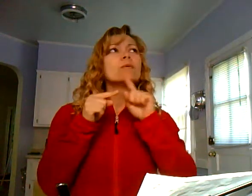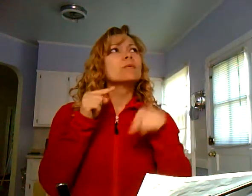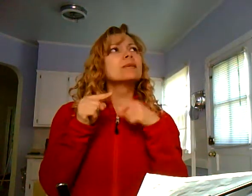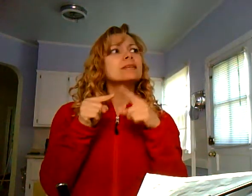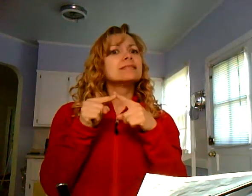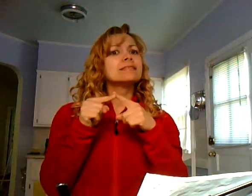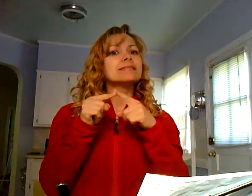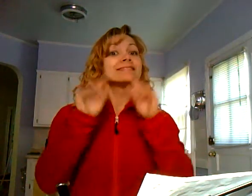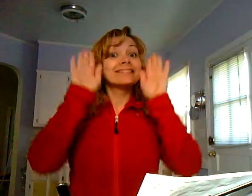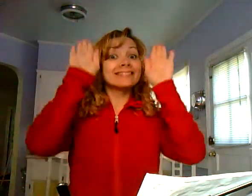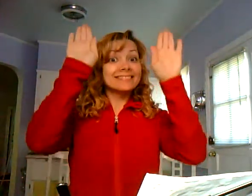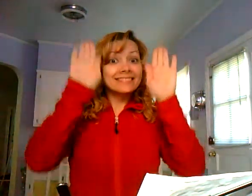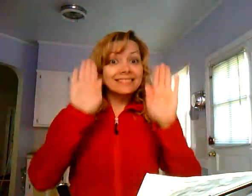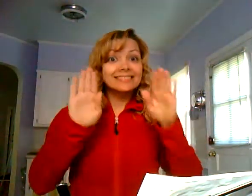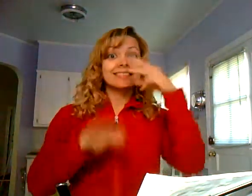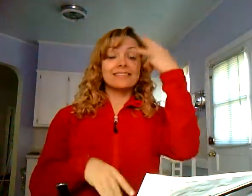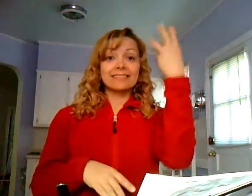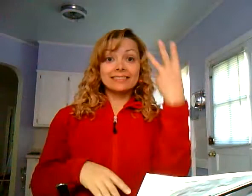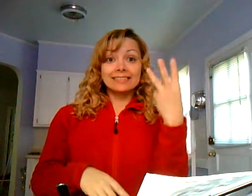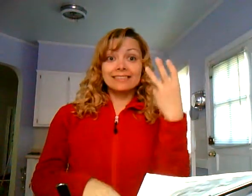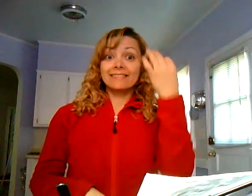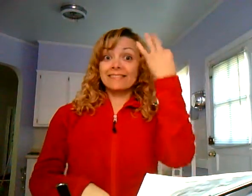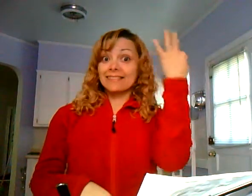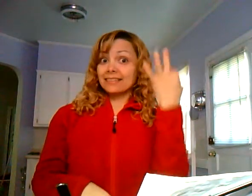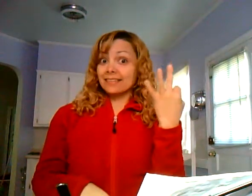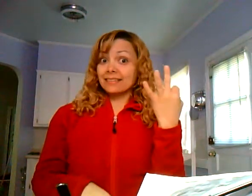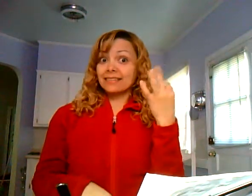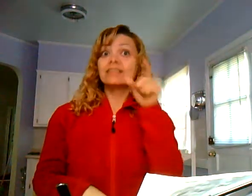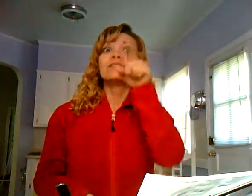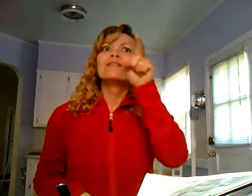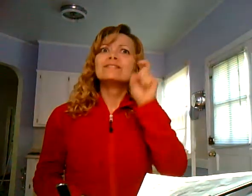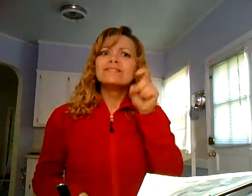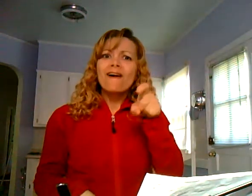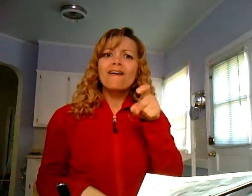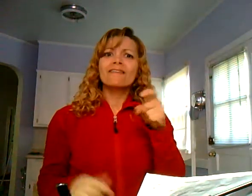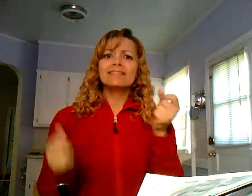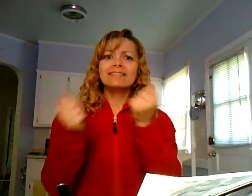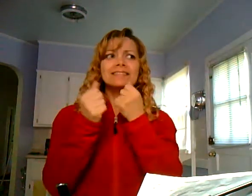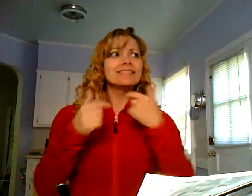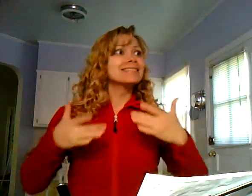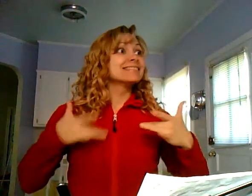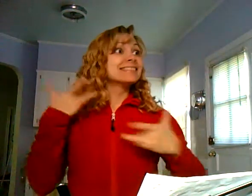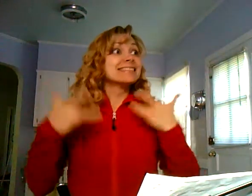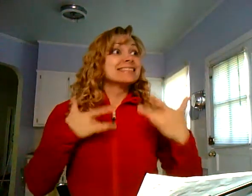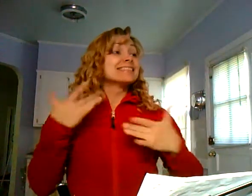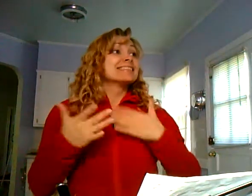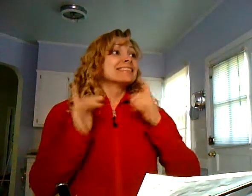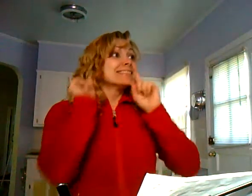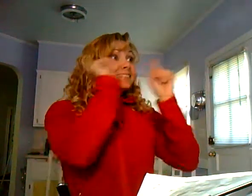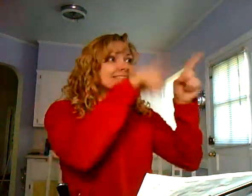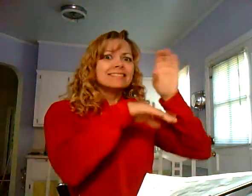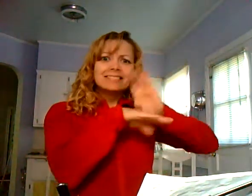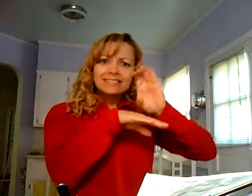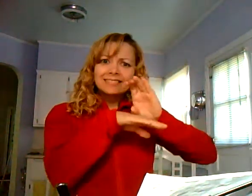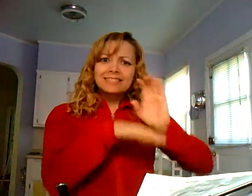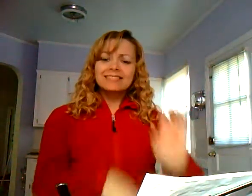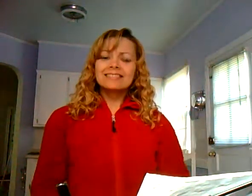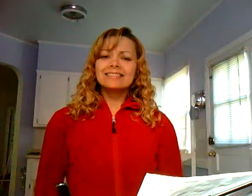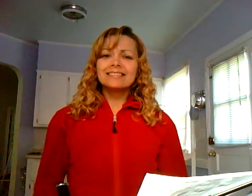Some people think only on Sundays. That's important. What about Wednesdays? What about Fridays? You should always be excited to go